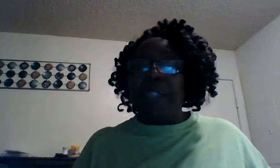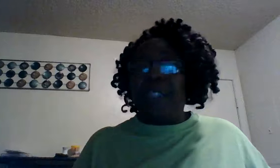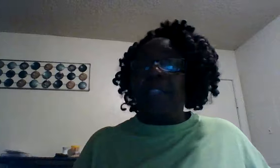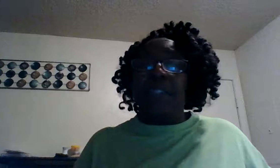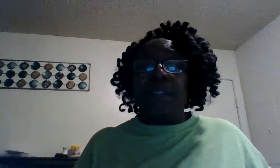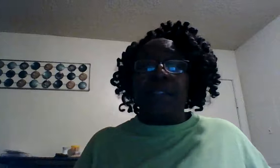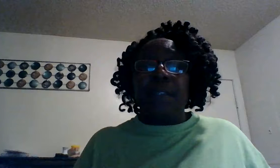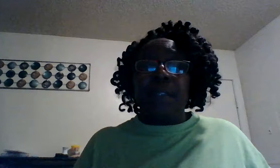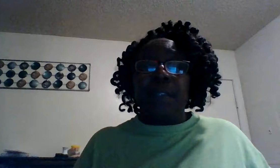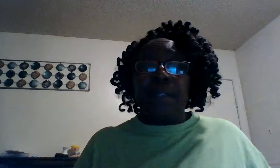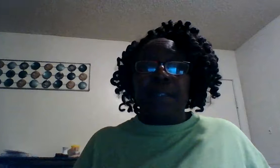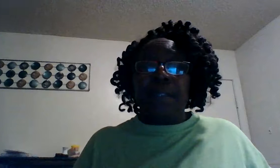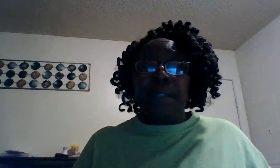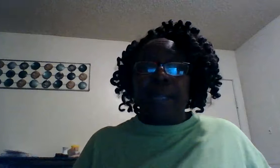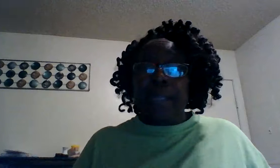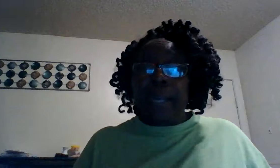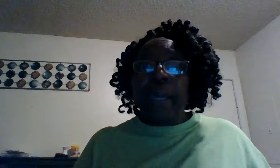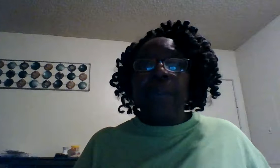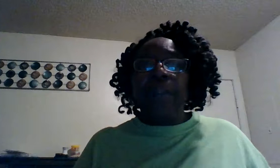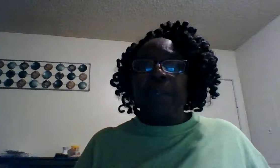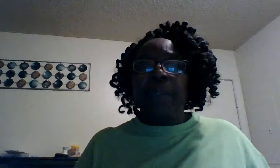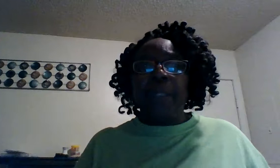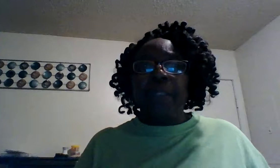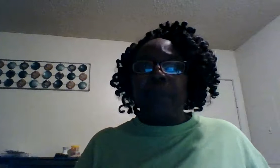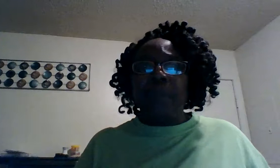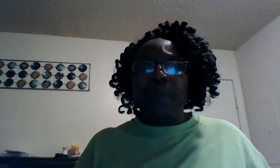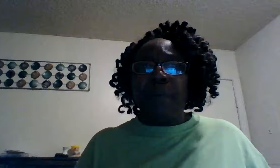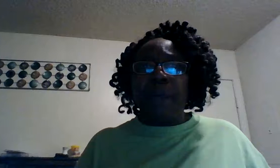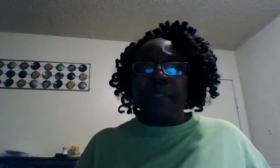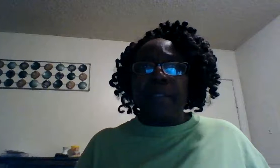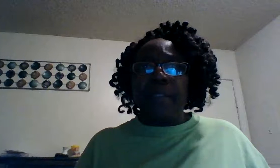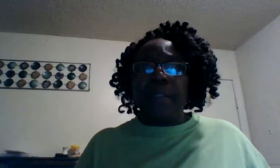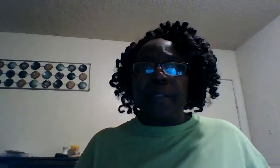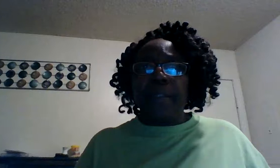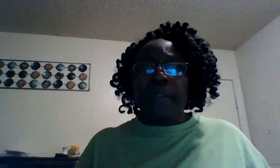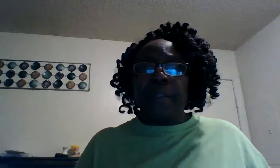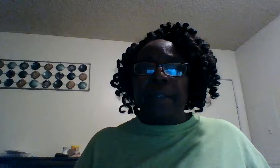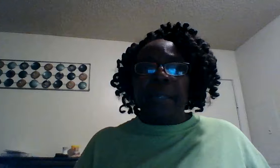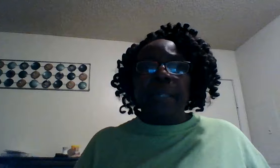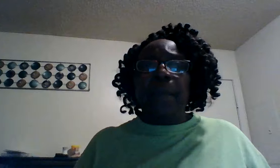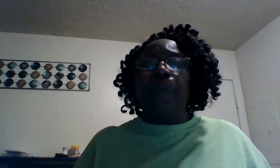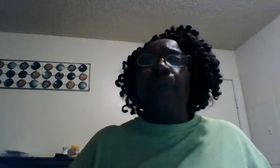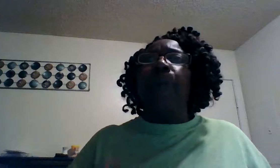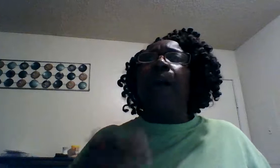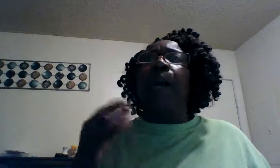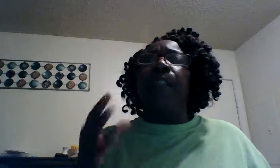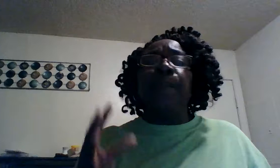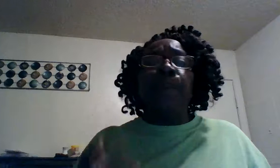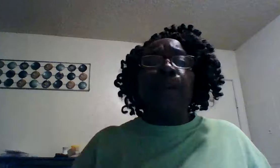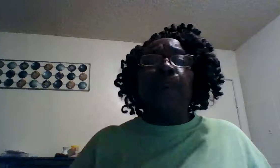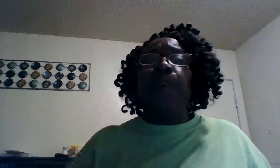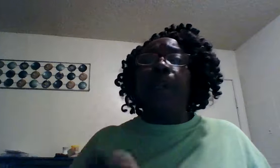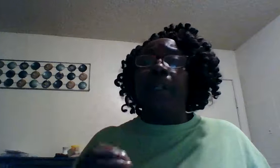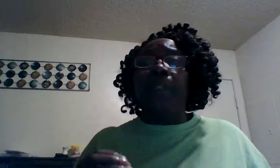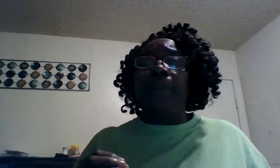jesus in heavenly places with christ and he will rise he will quicken you